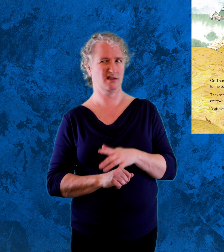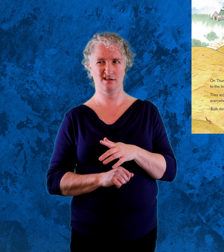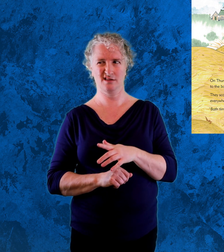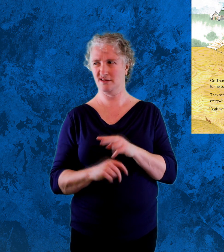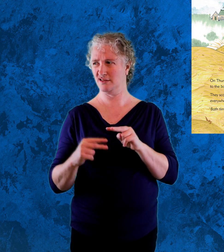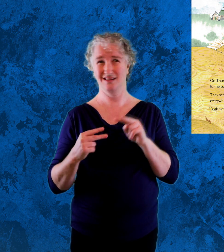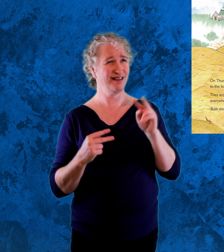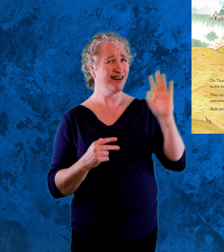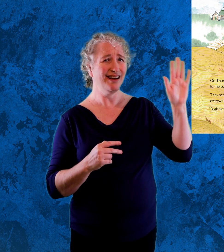serious?